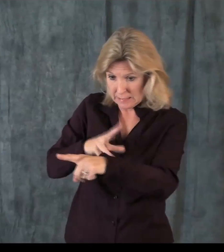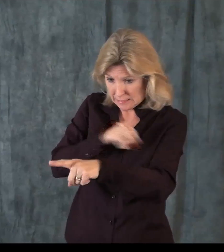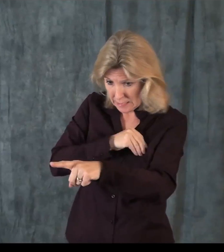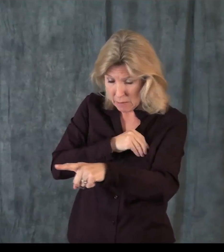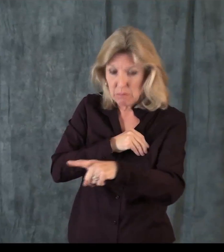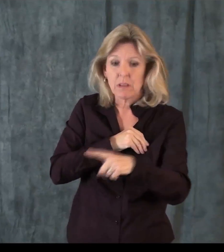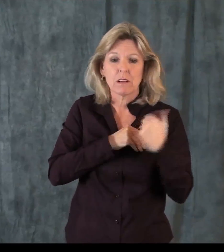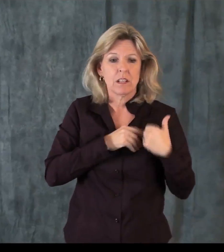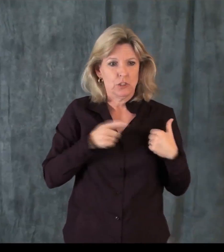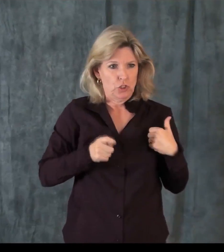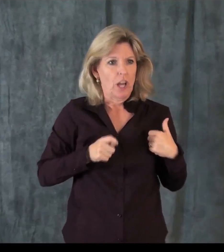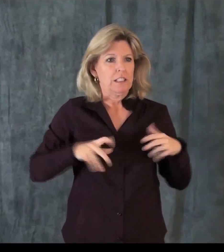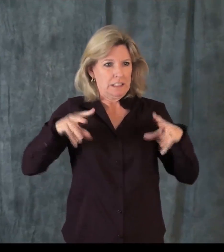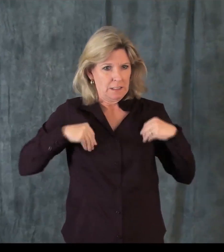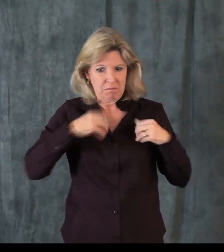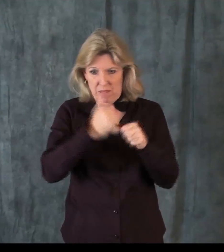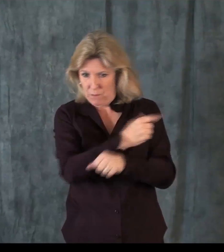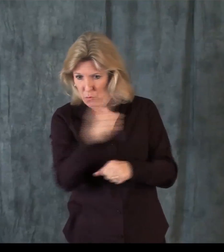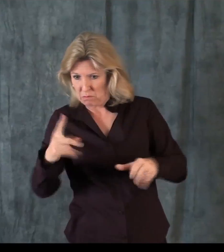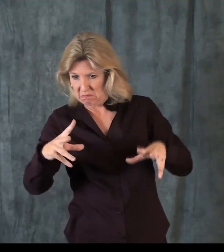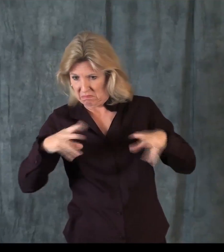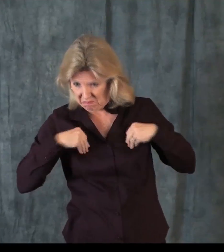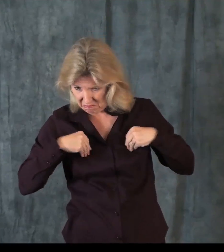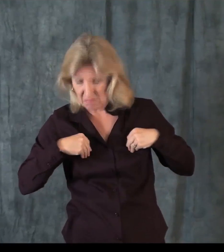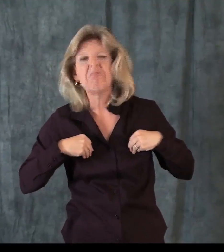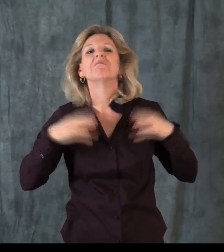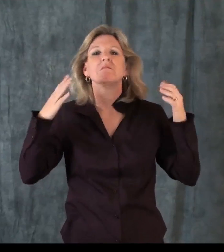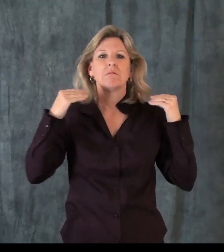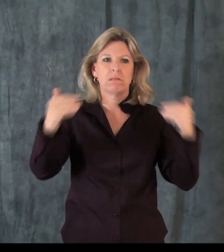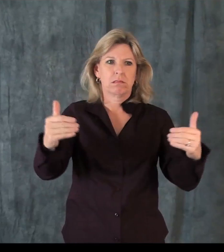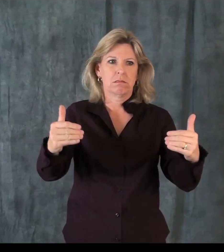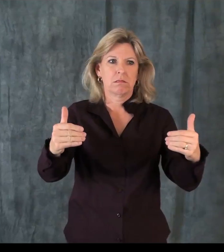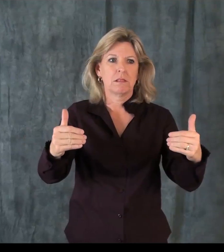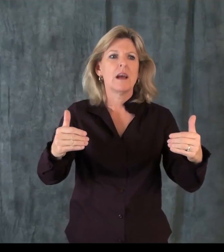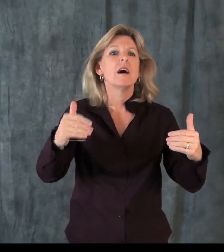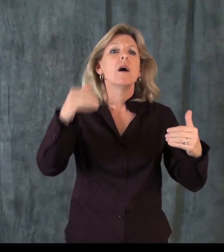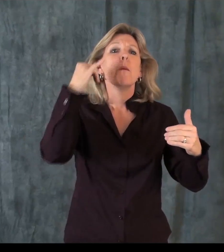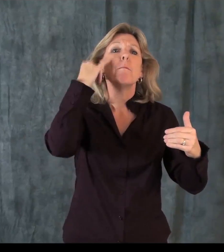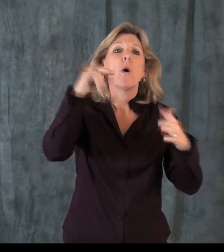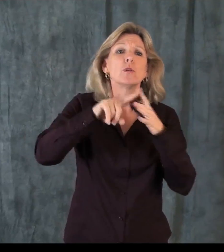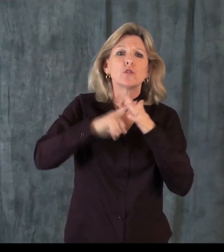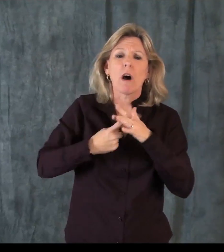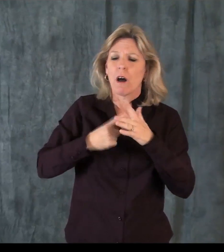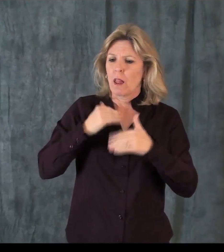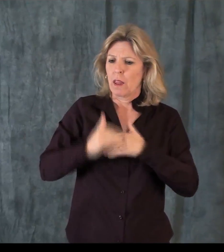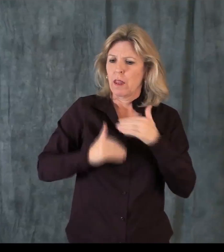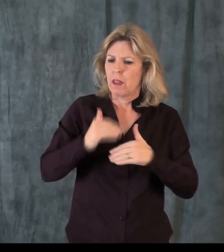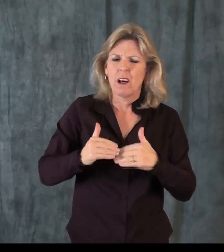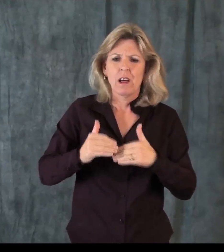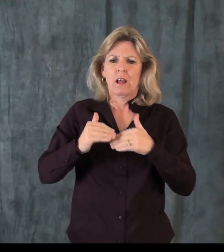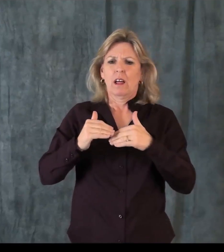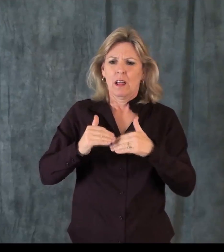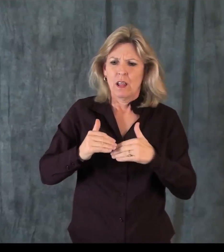DEA defense attorney is also accepting a VRI, that the parties involved as well as the judge support the use of VRI.